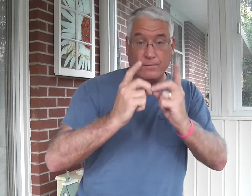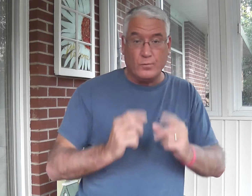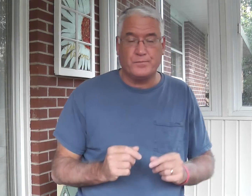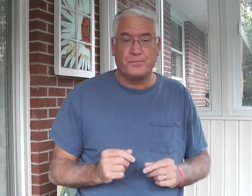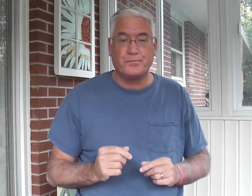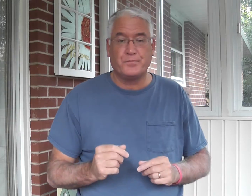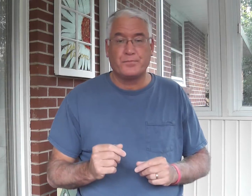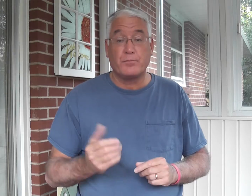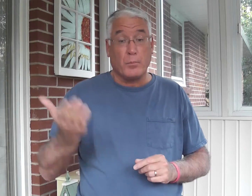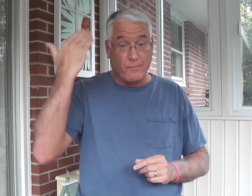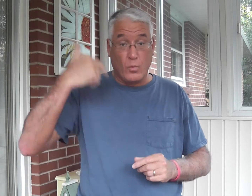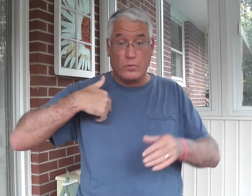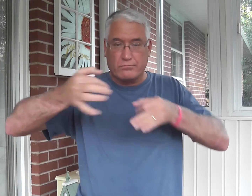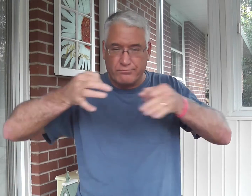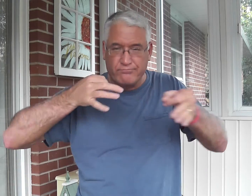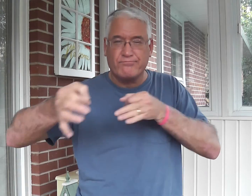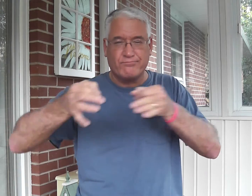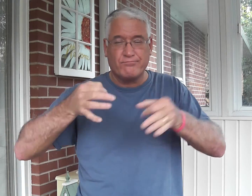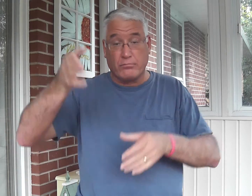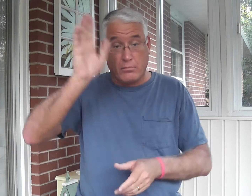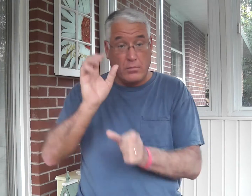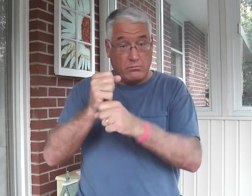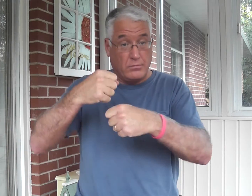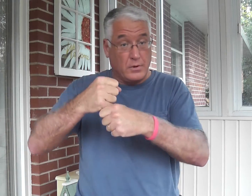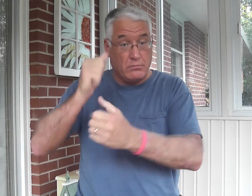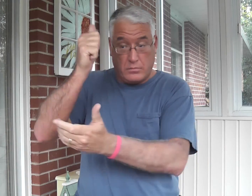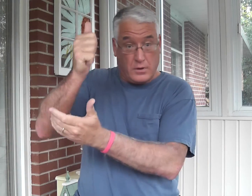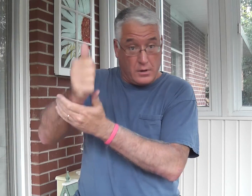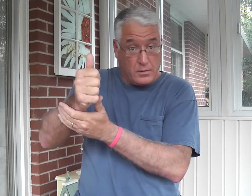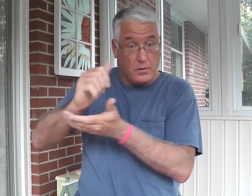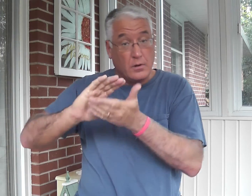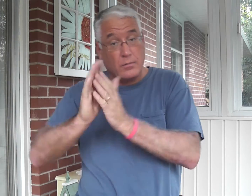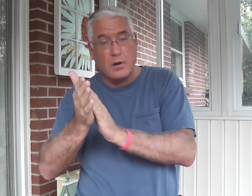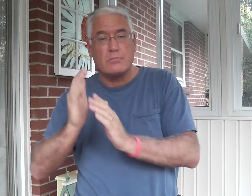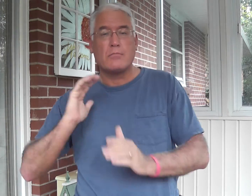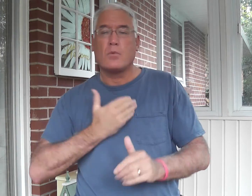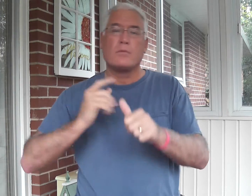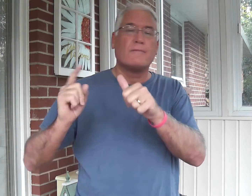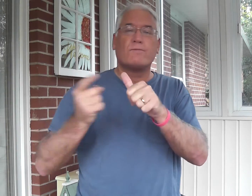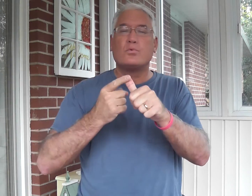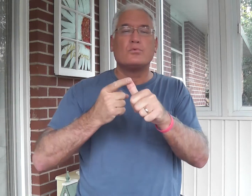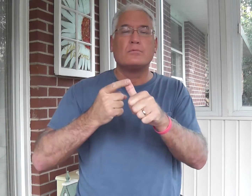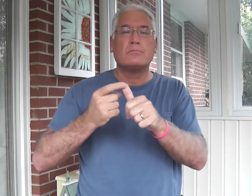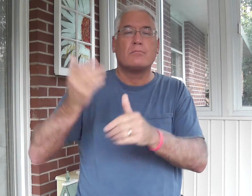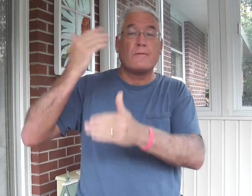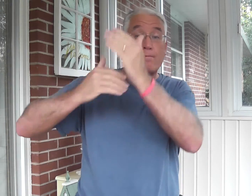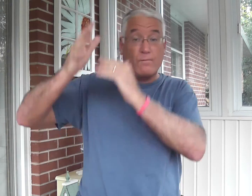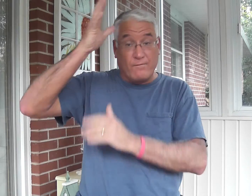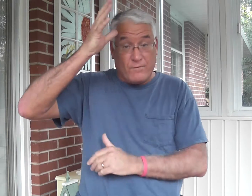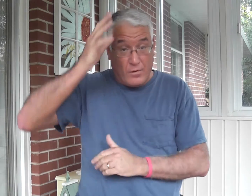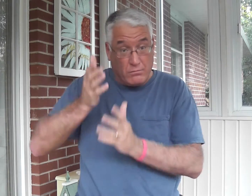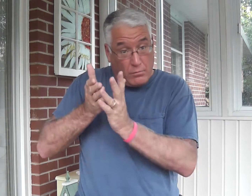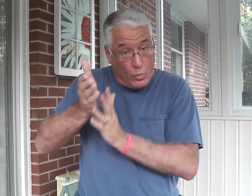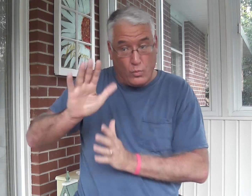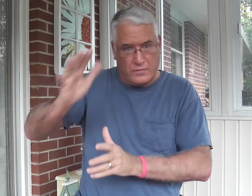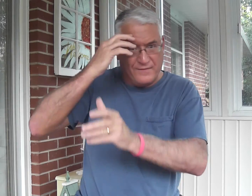devotion. So before you know I explained about how that Abraham was made to be the first father